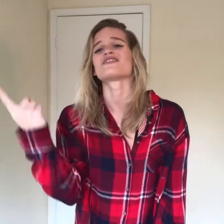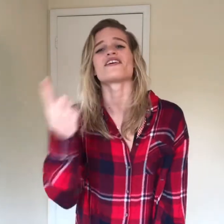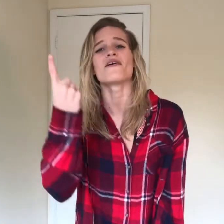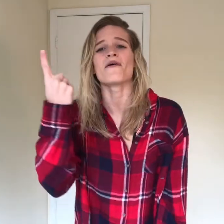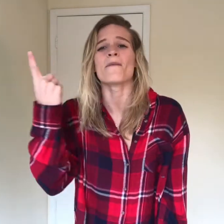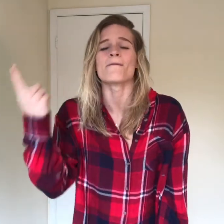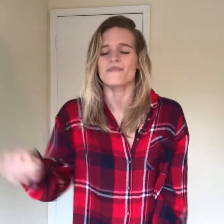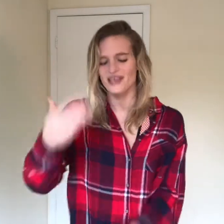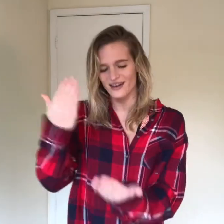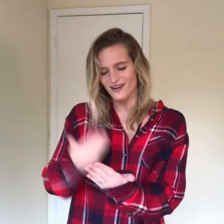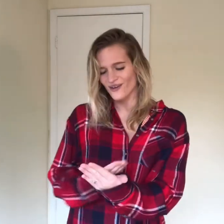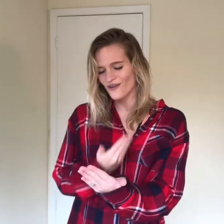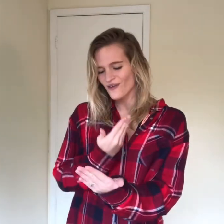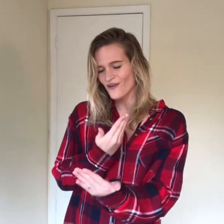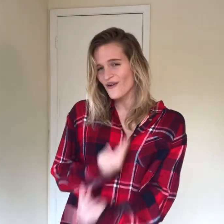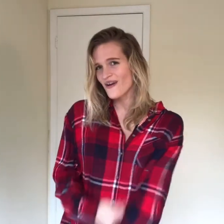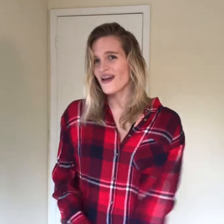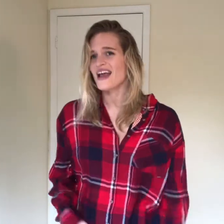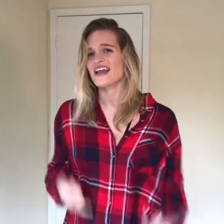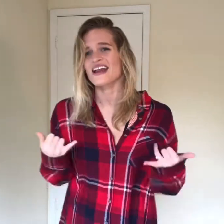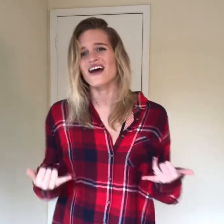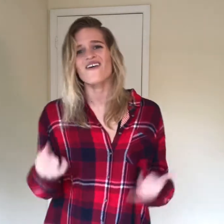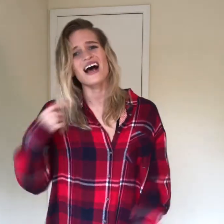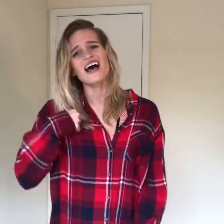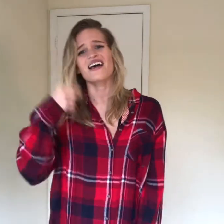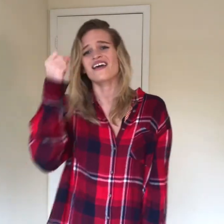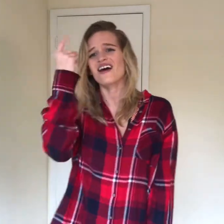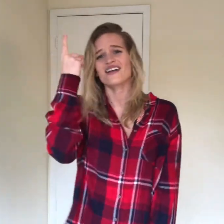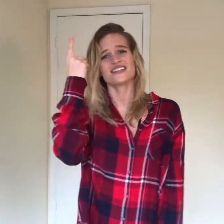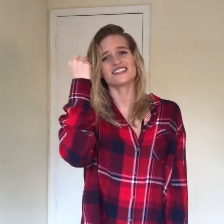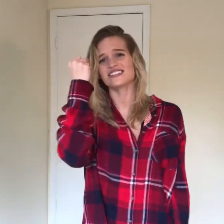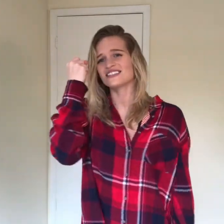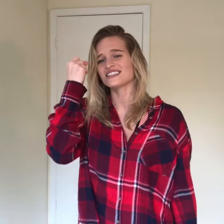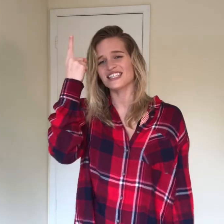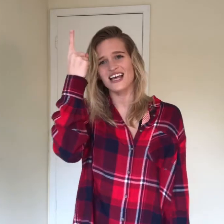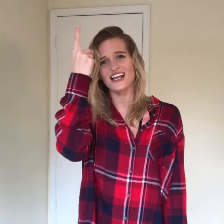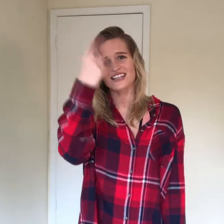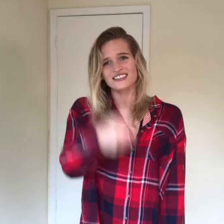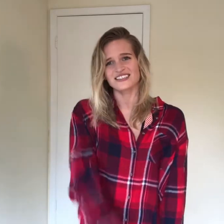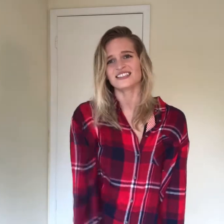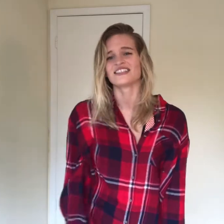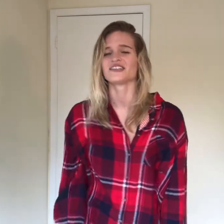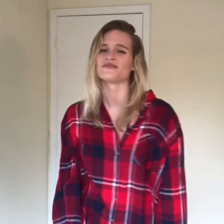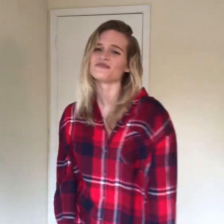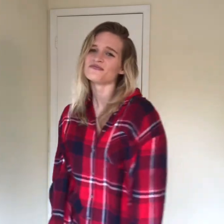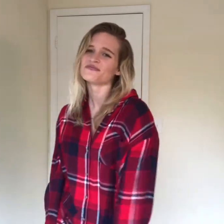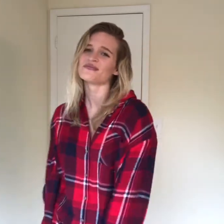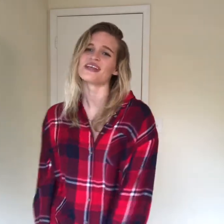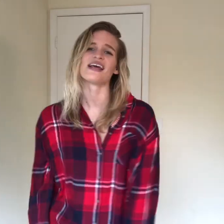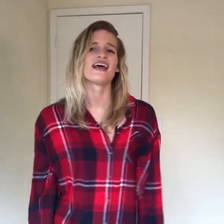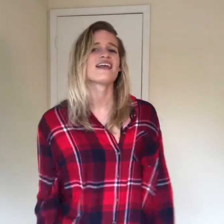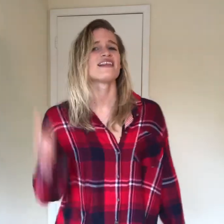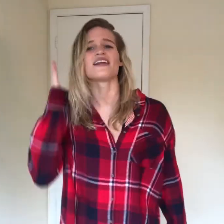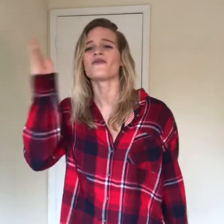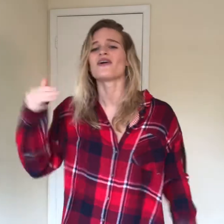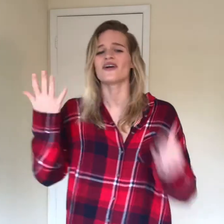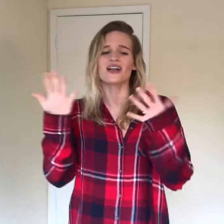something new And now I understand That it will